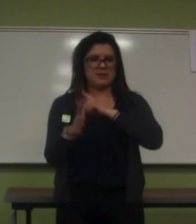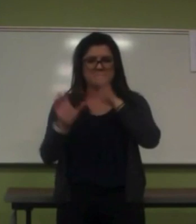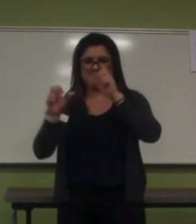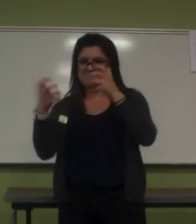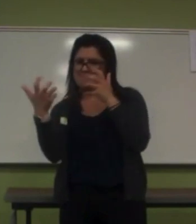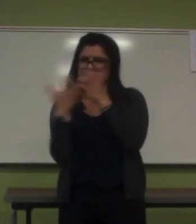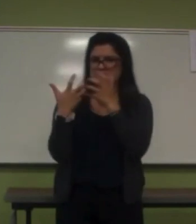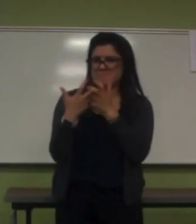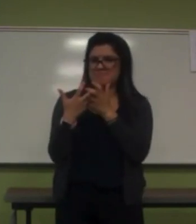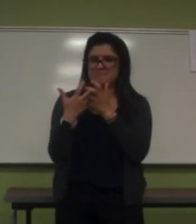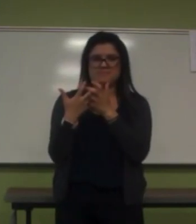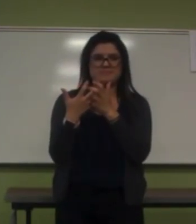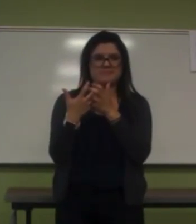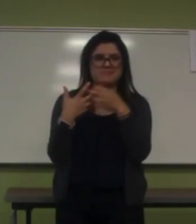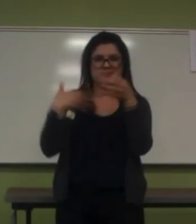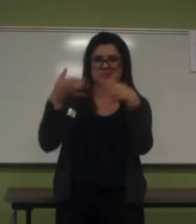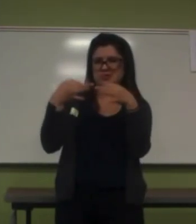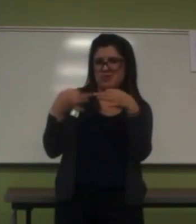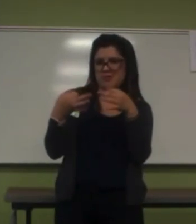themselves.